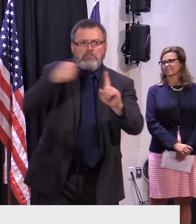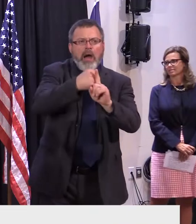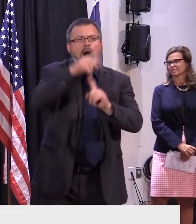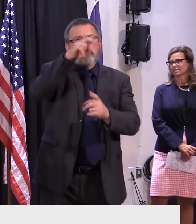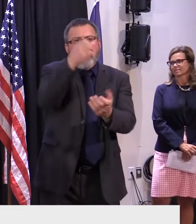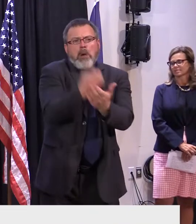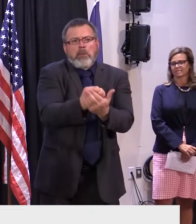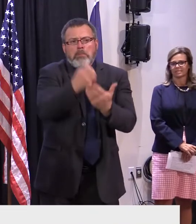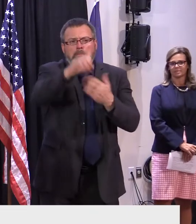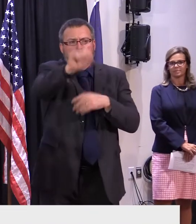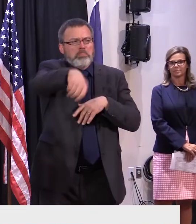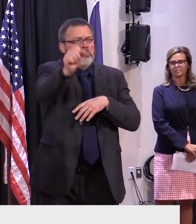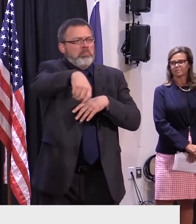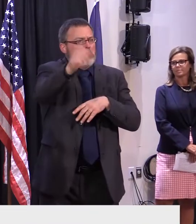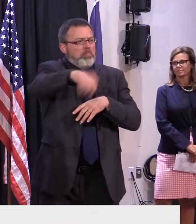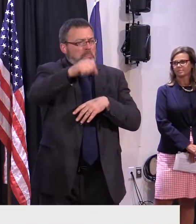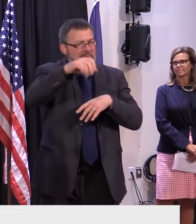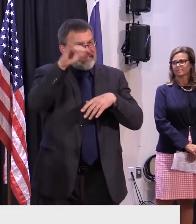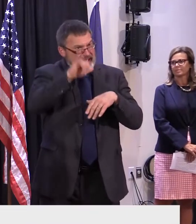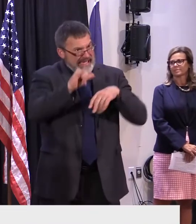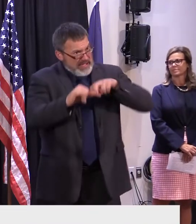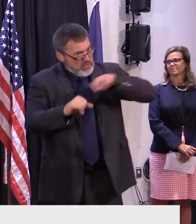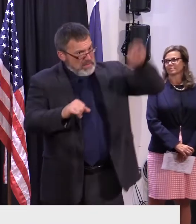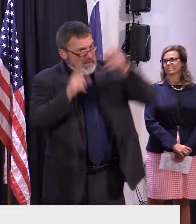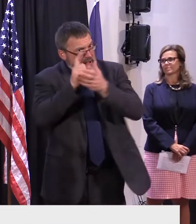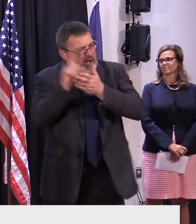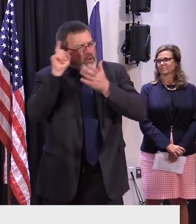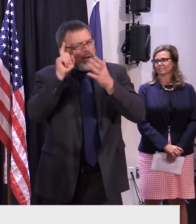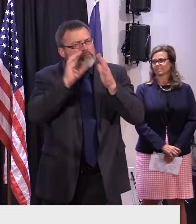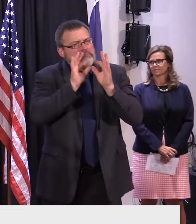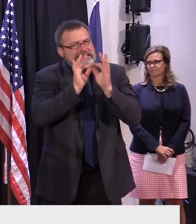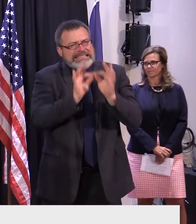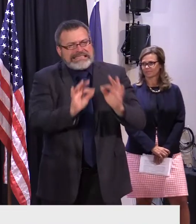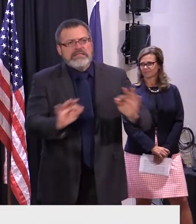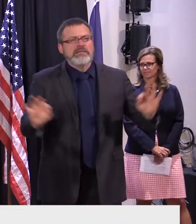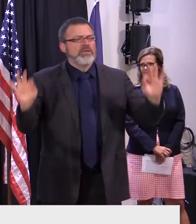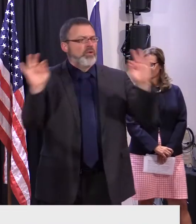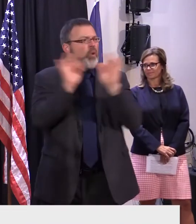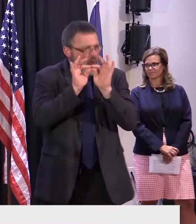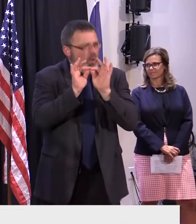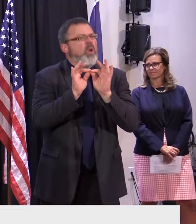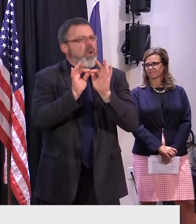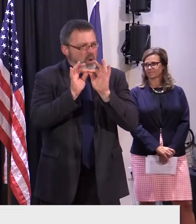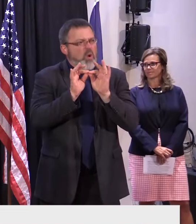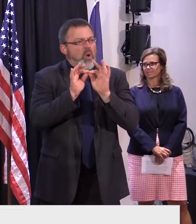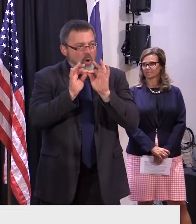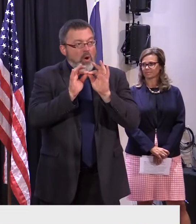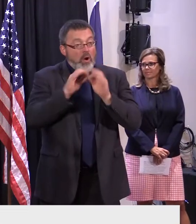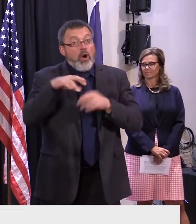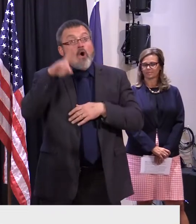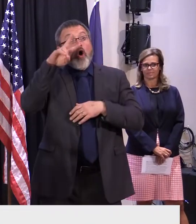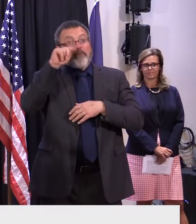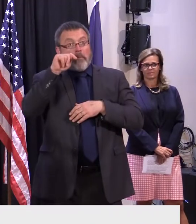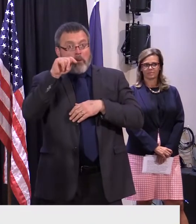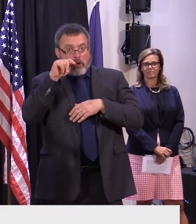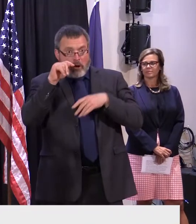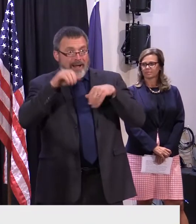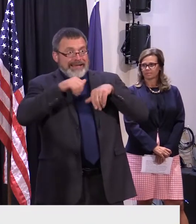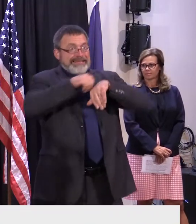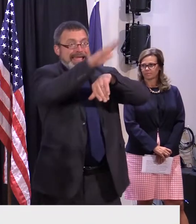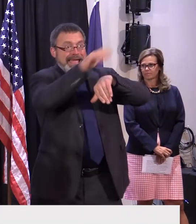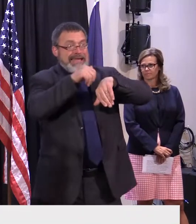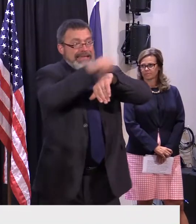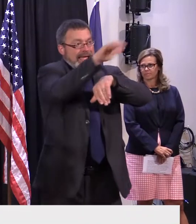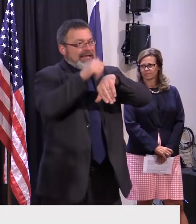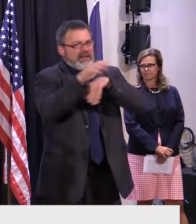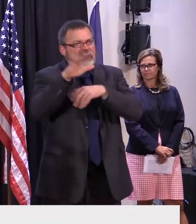great importance to our state. Vermont exported, to be specific, exported $830 million in goods to